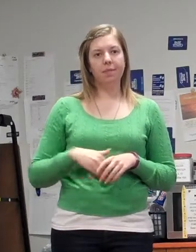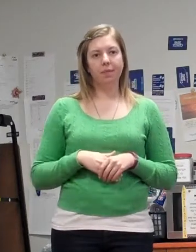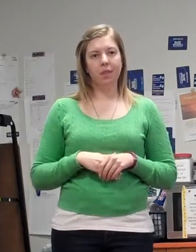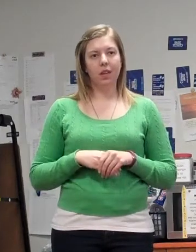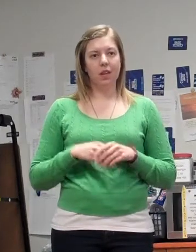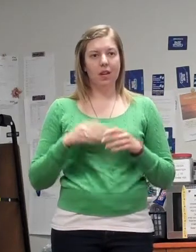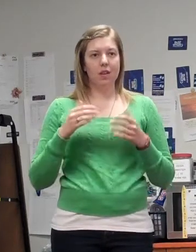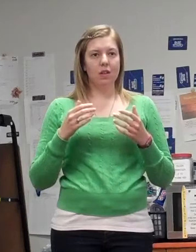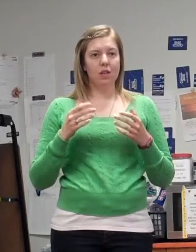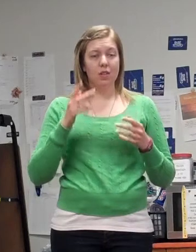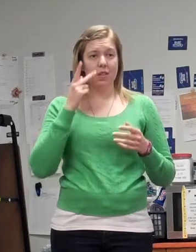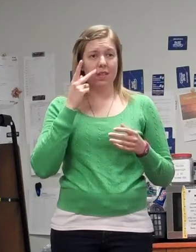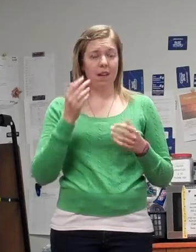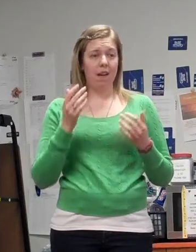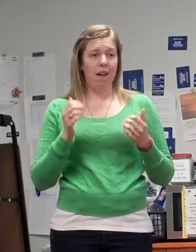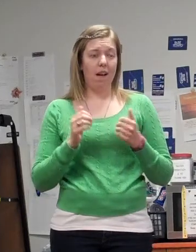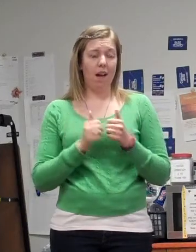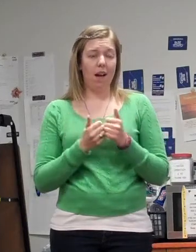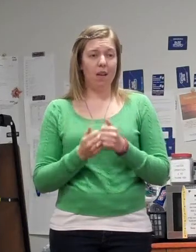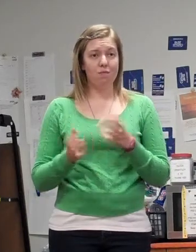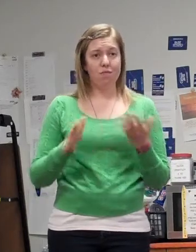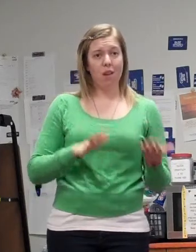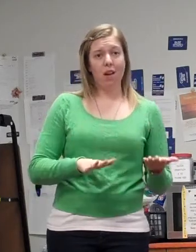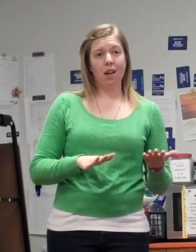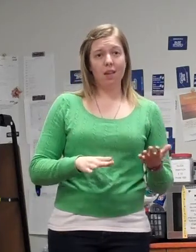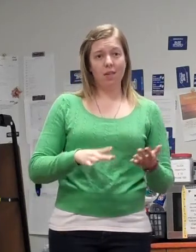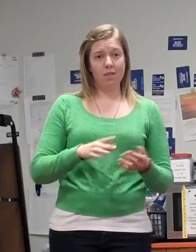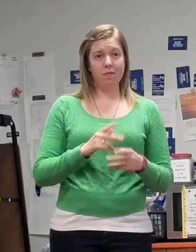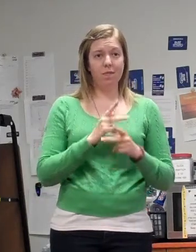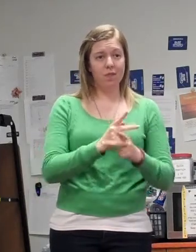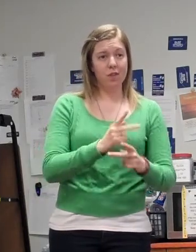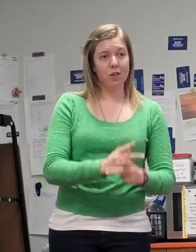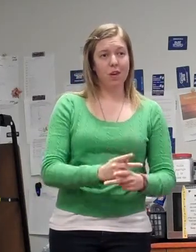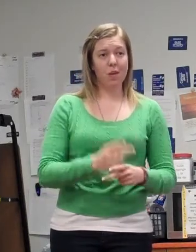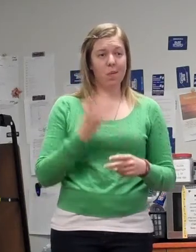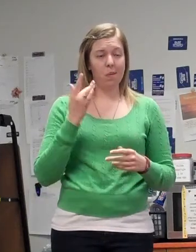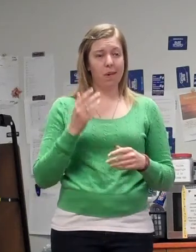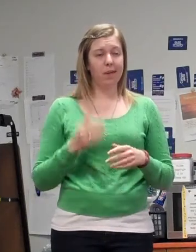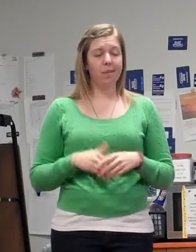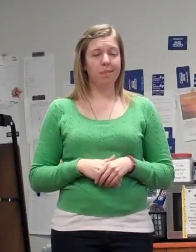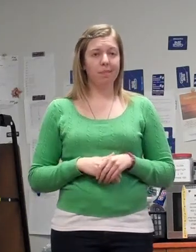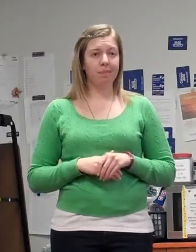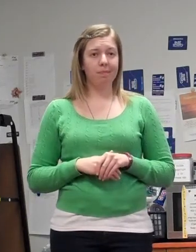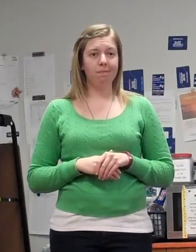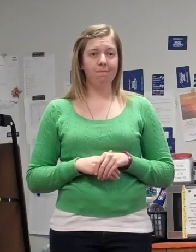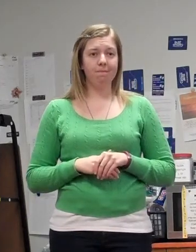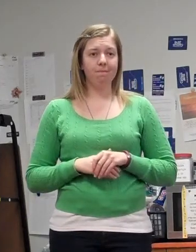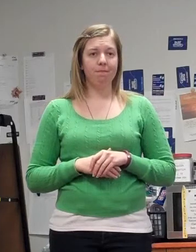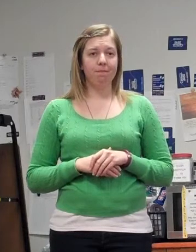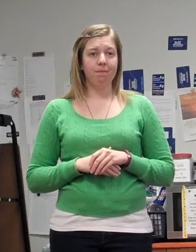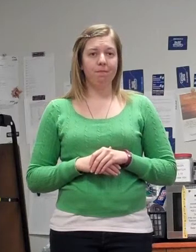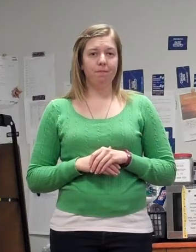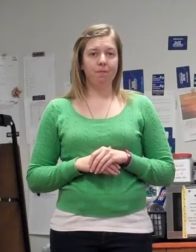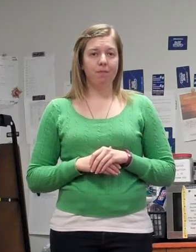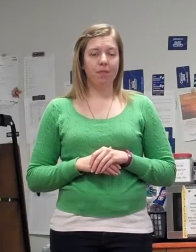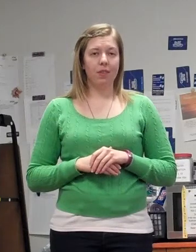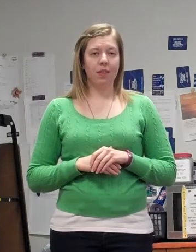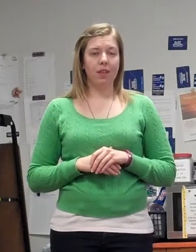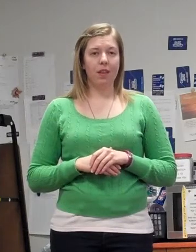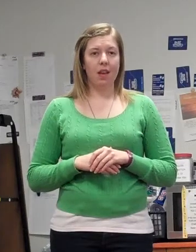put in place, whether it's three IVs, the endotracheal tube, the NG tube, which goes into